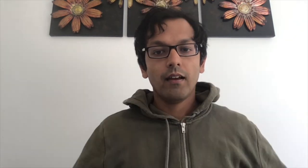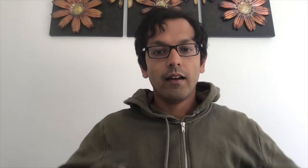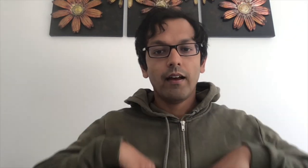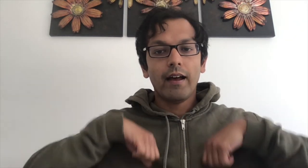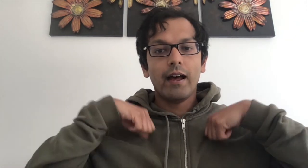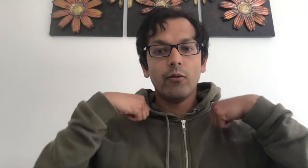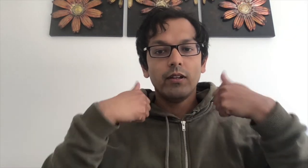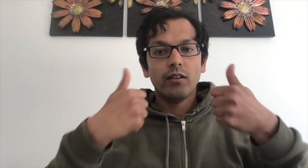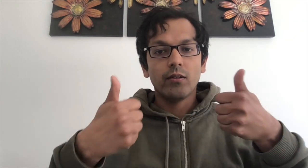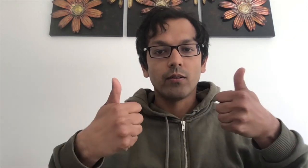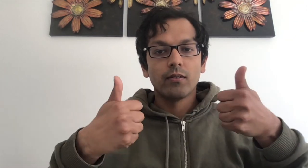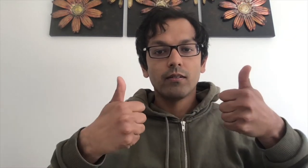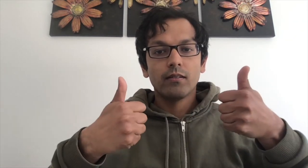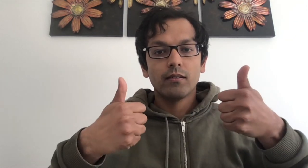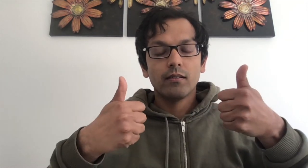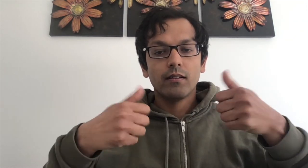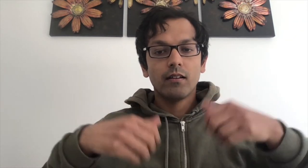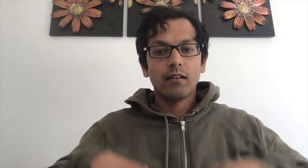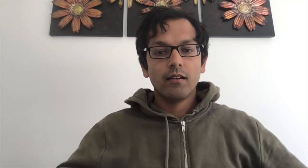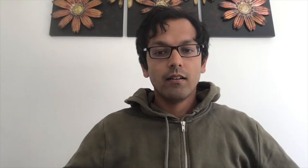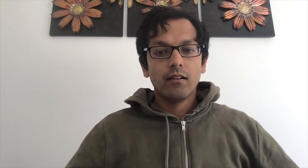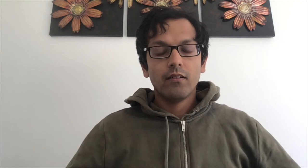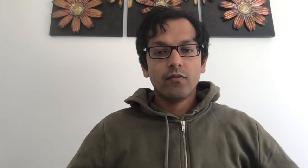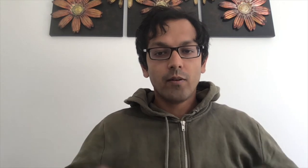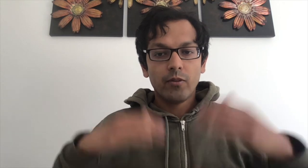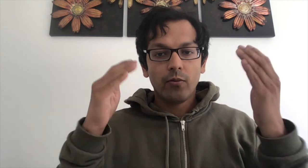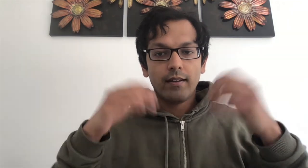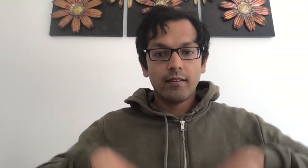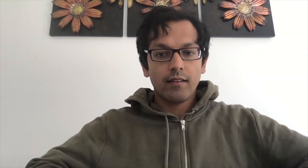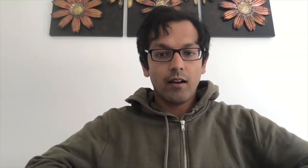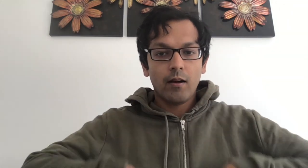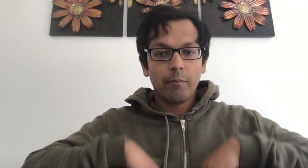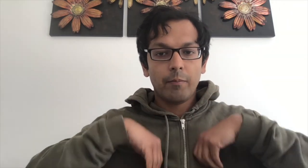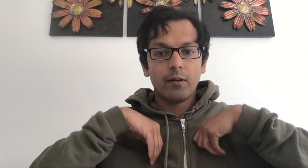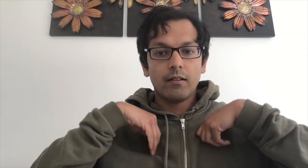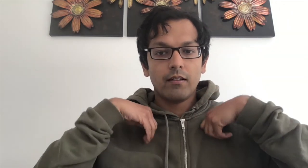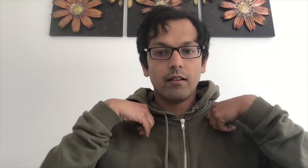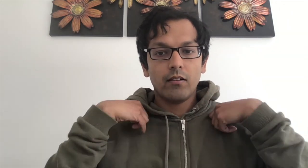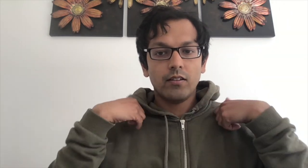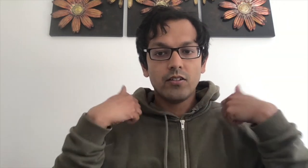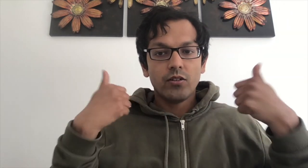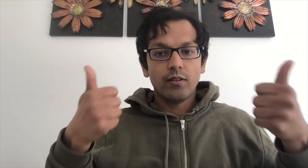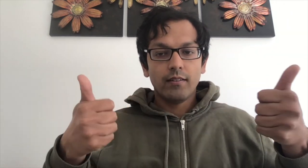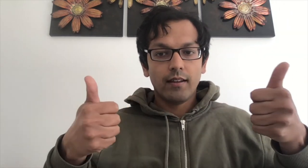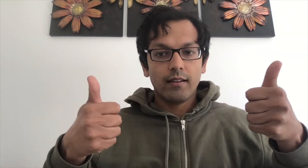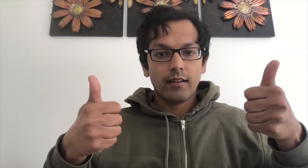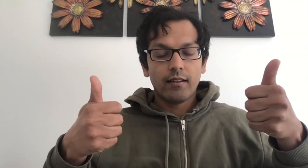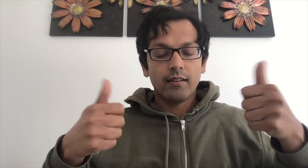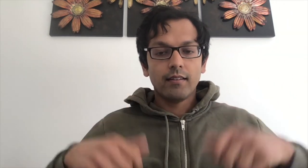How are you? From your waist up at your shoulders and like this.